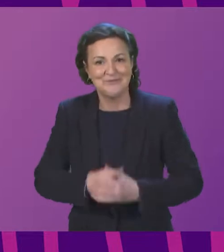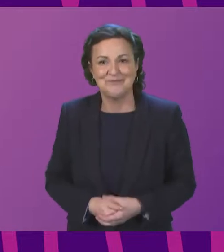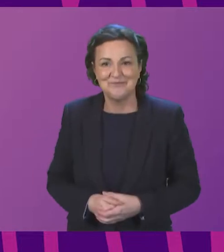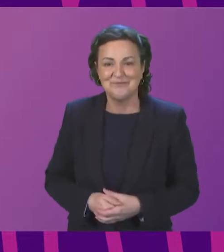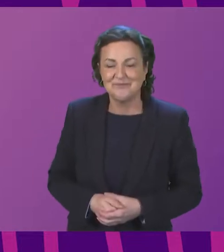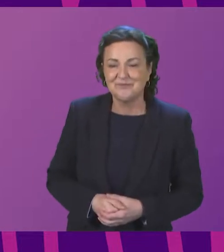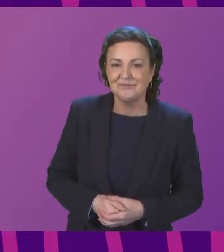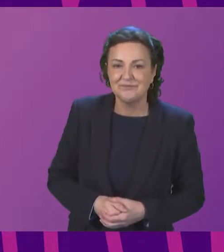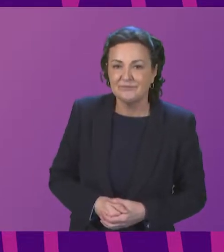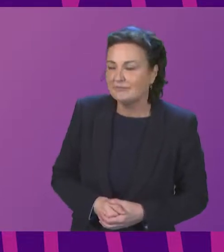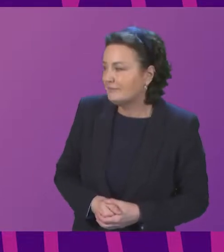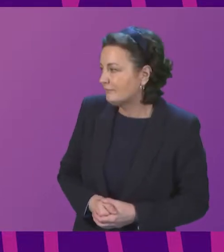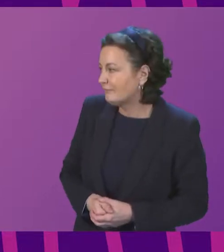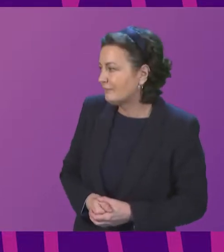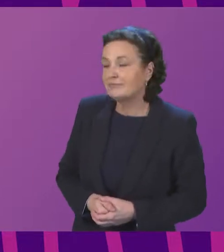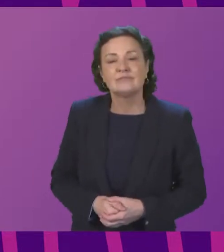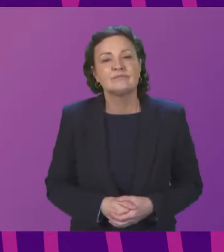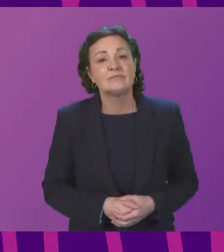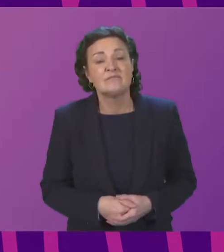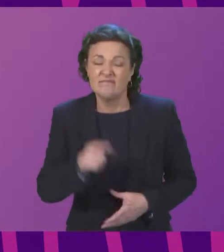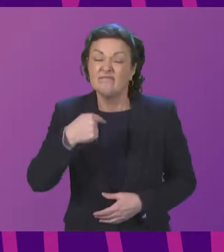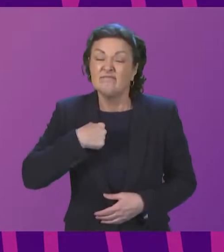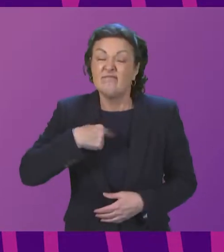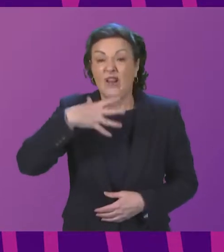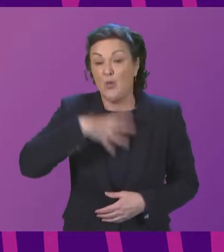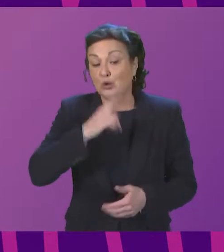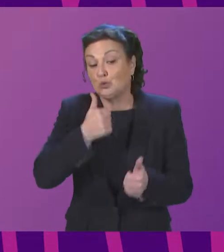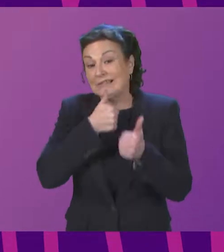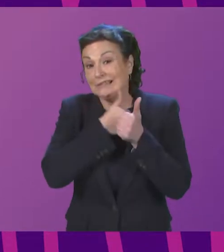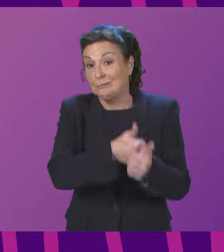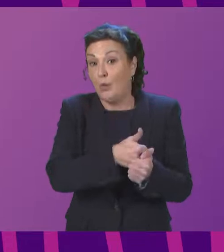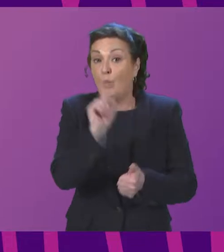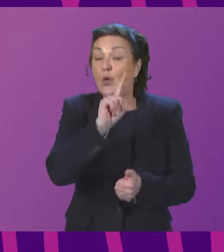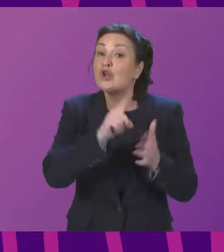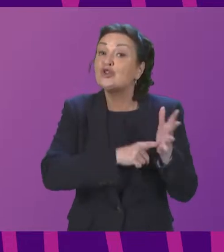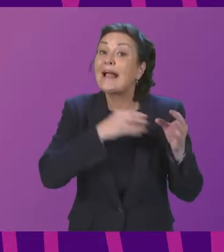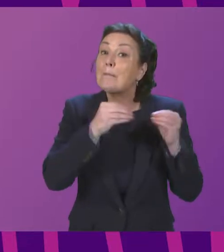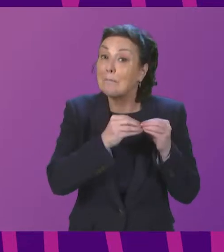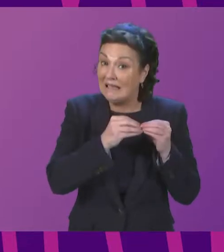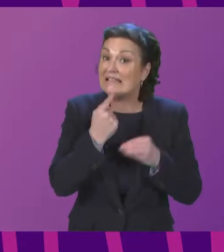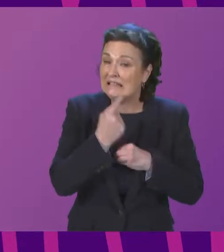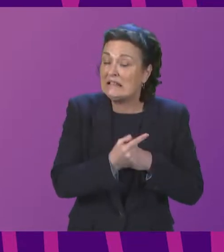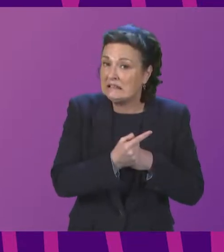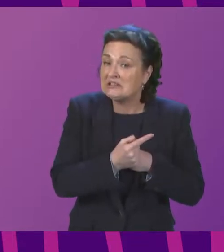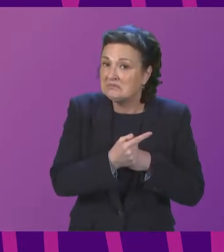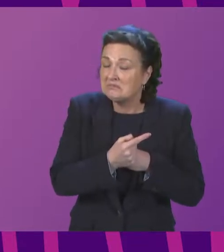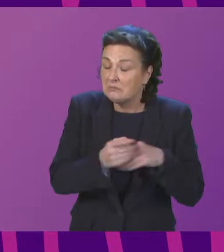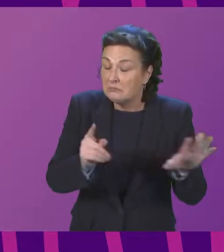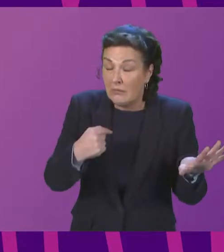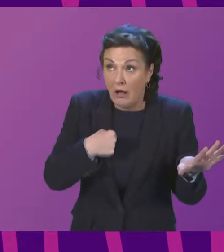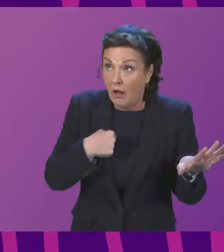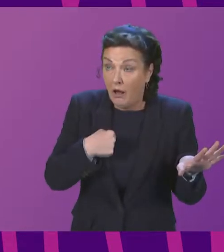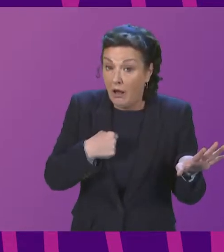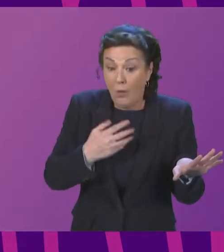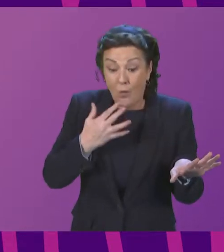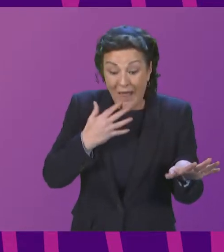I would just like to support um what Jackie Bailey said in regards to the submission from Rosanna I think it was quite shocking actually